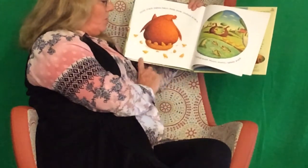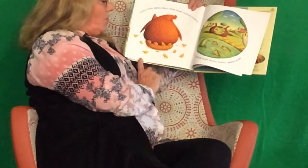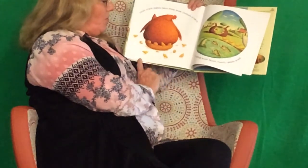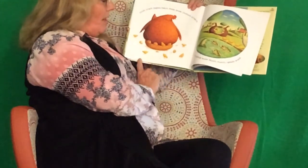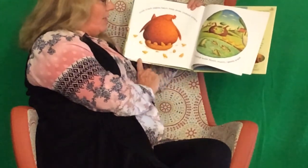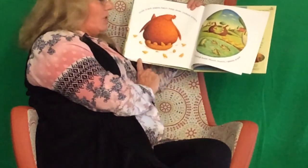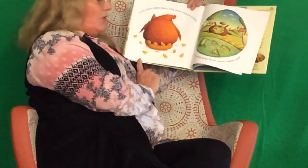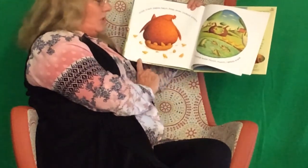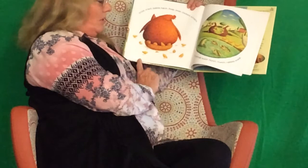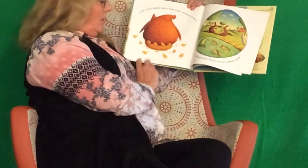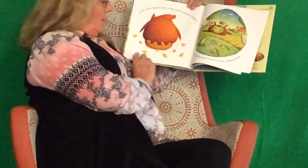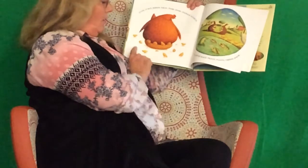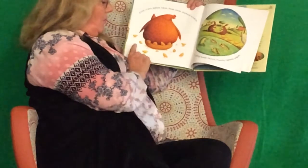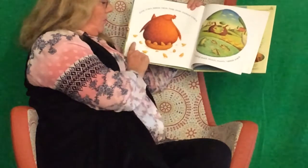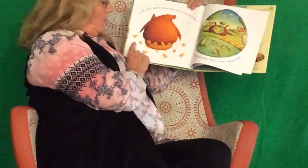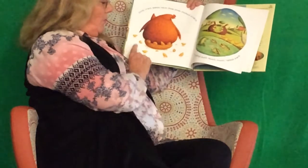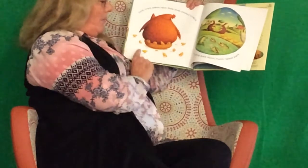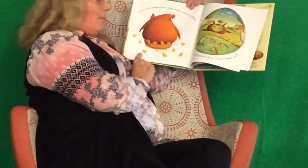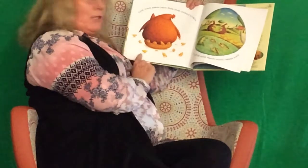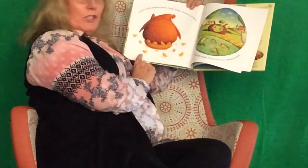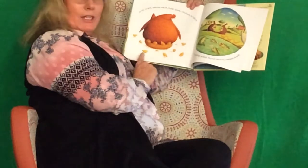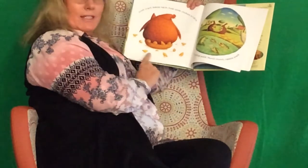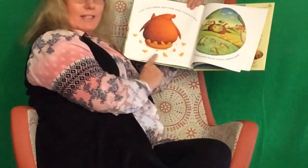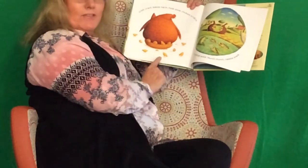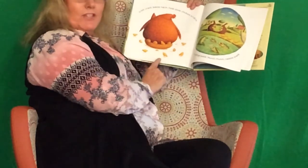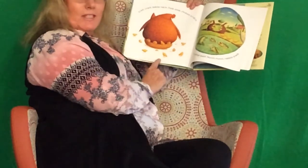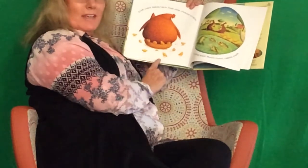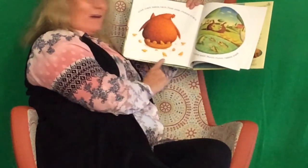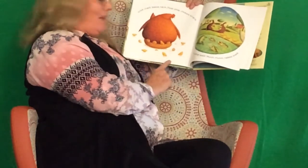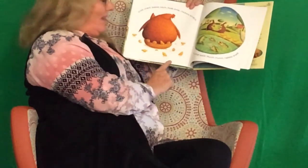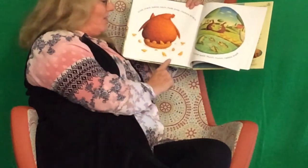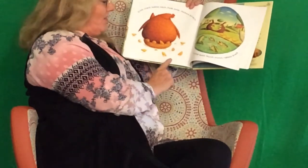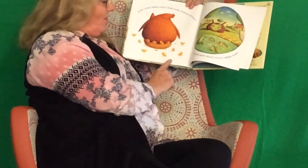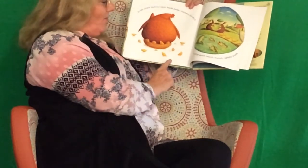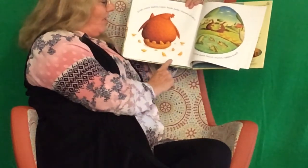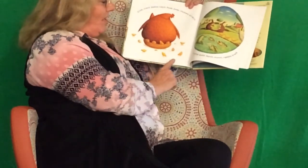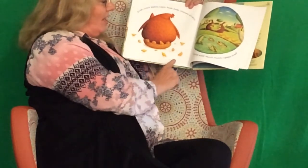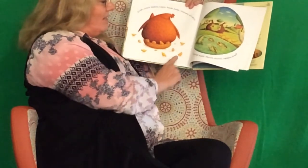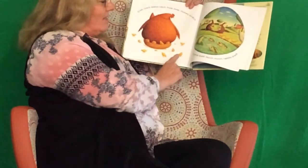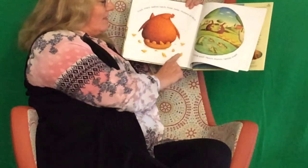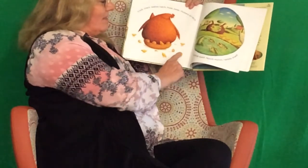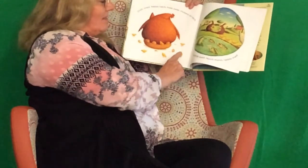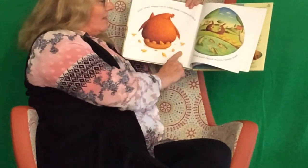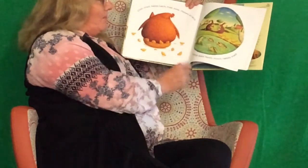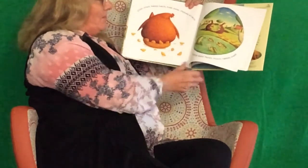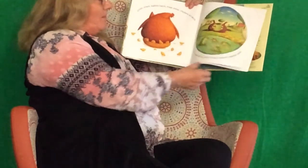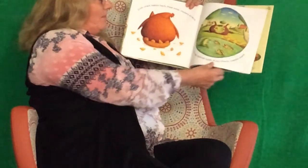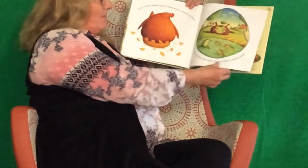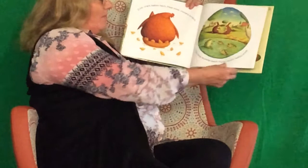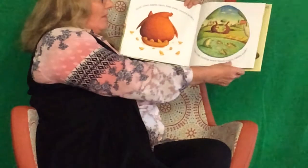scratch. Look at all the baby chicks that have just come out of the eggs.